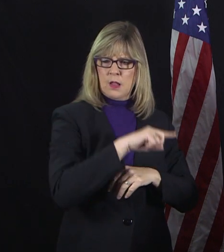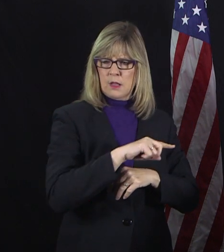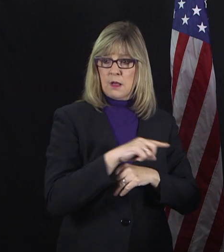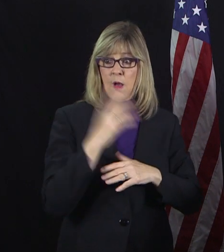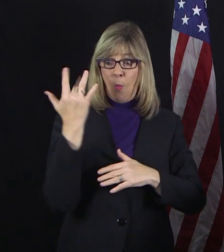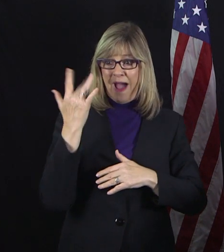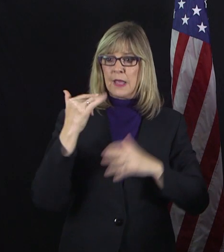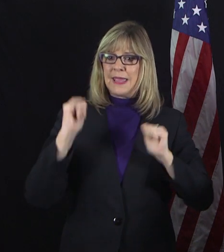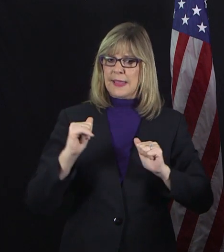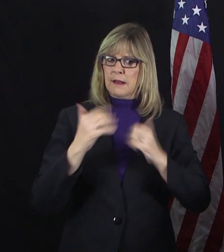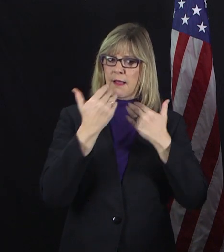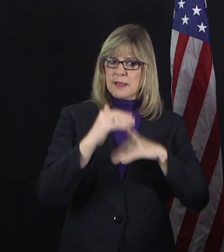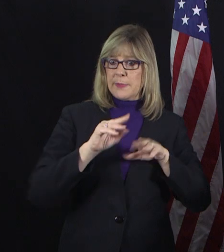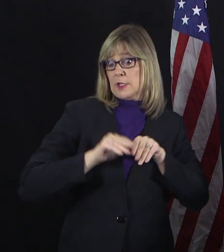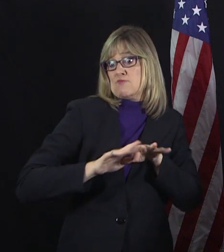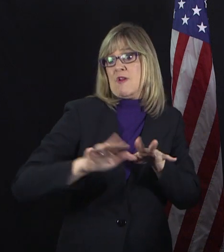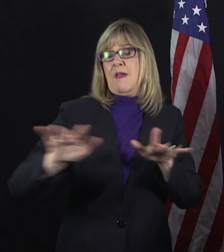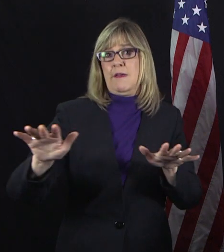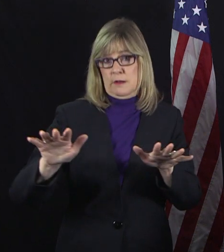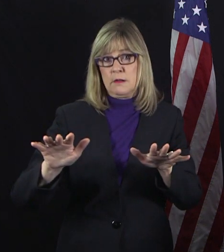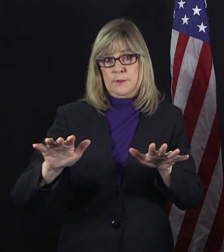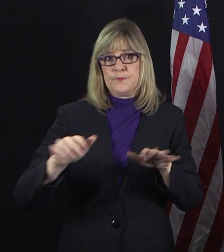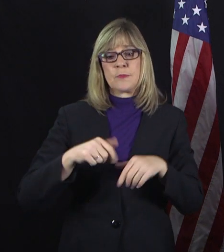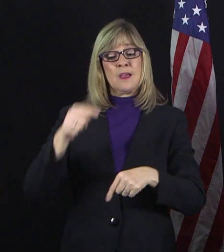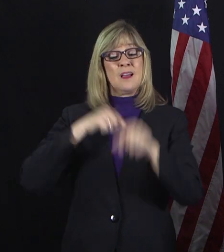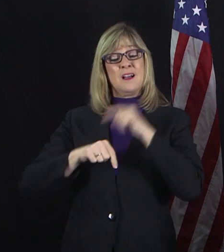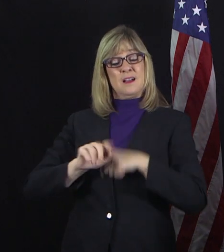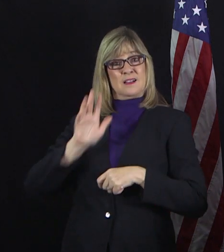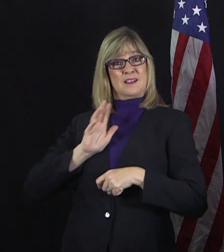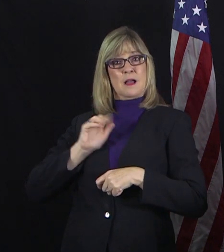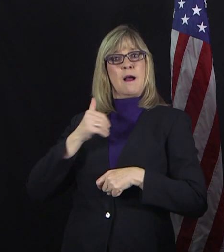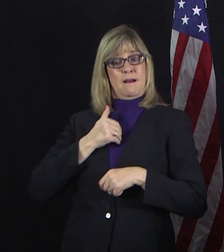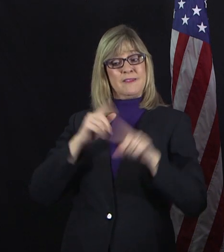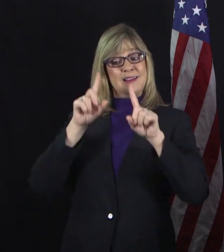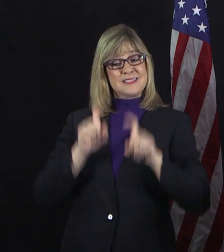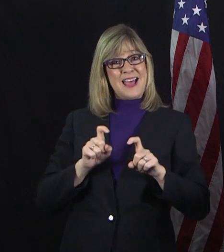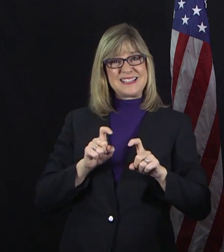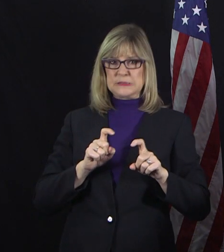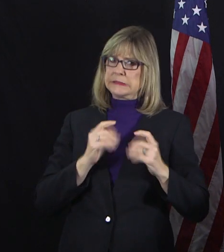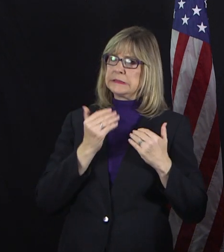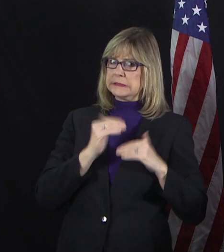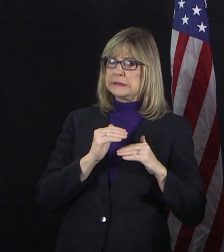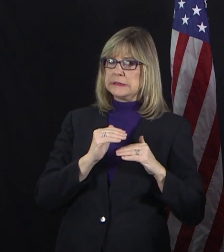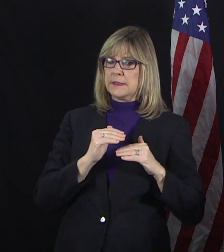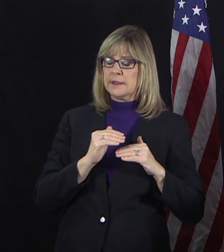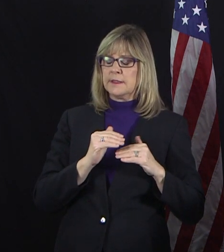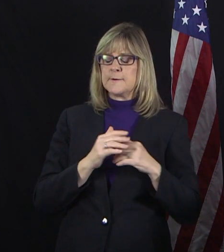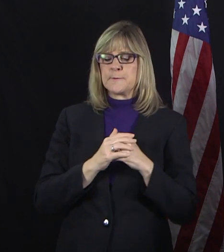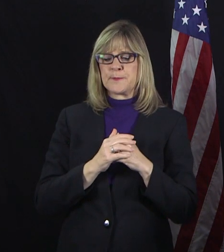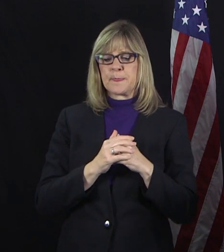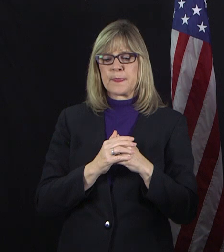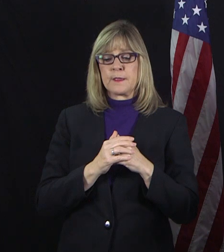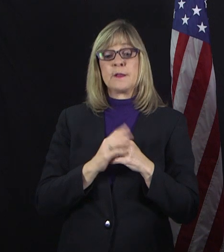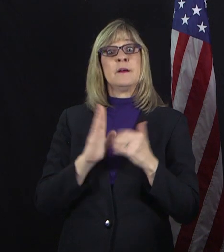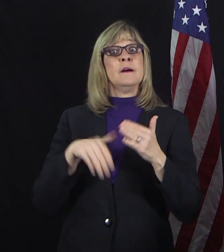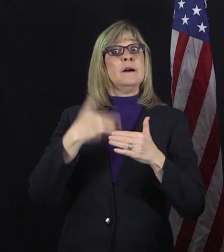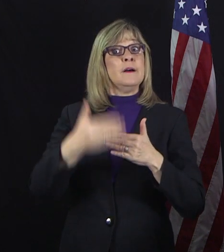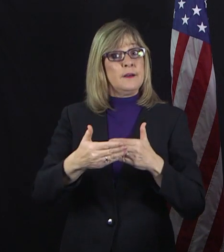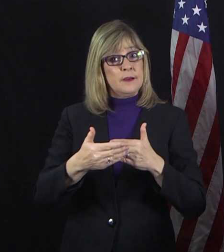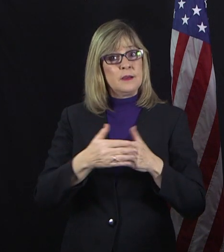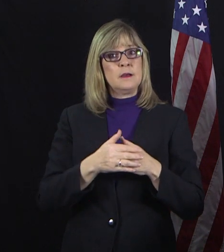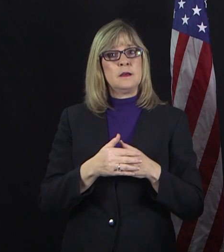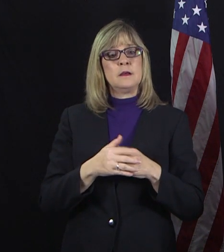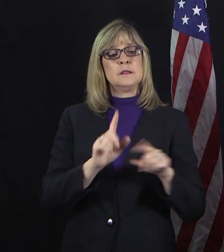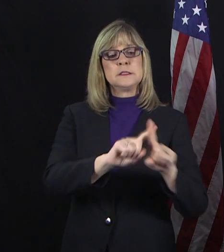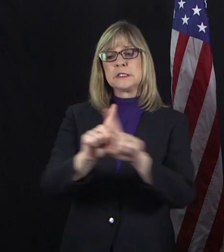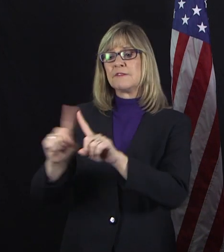in the beginning we had very limited number of tests. And then we got some private labs working in different parts of